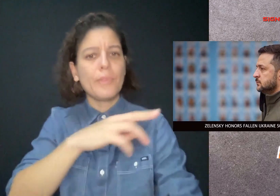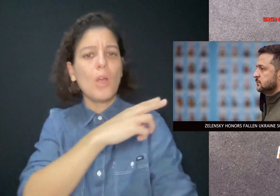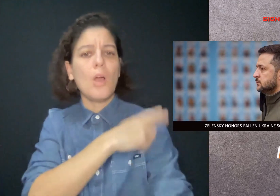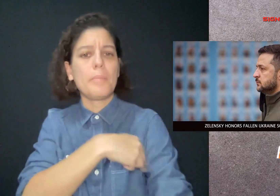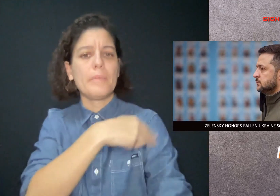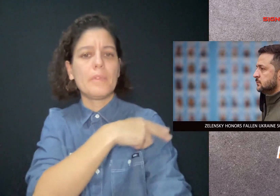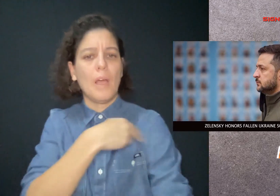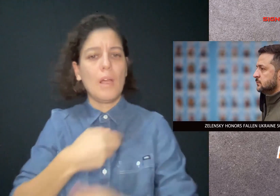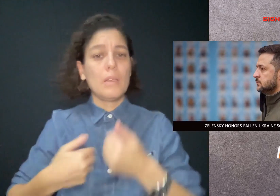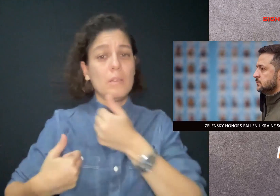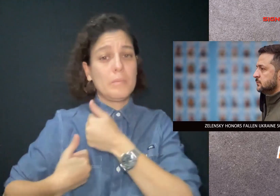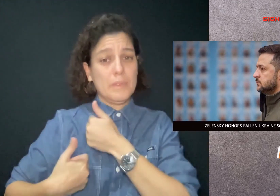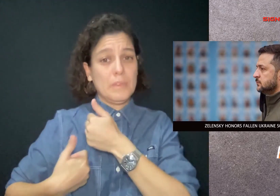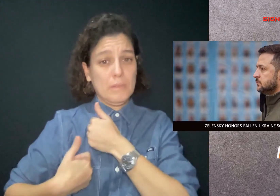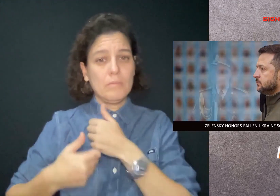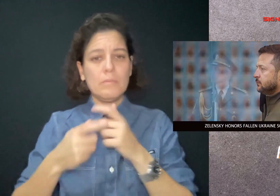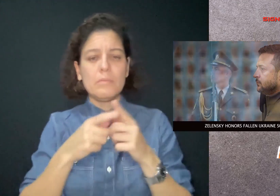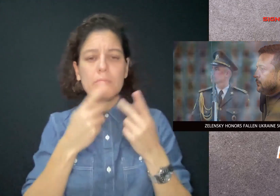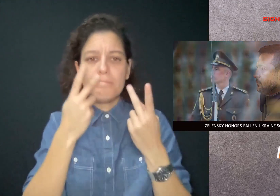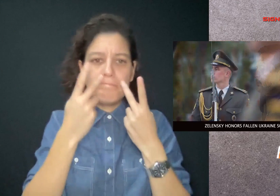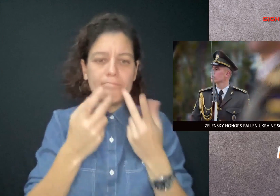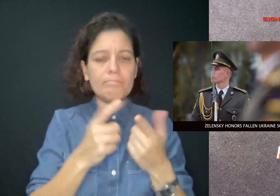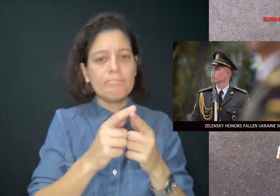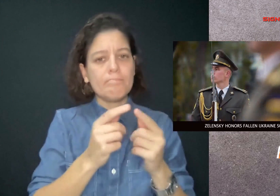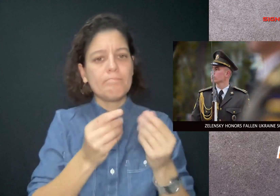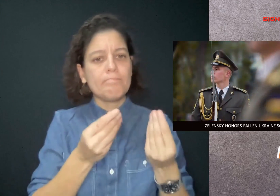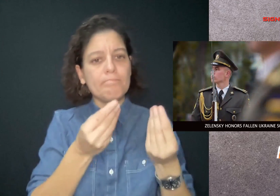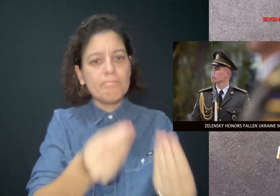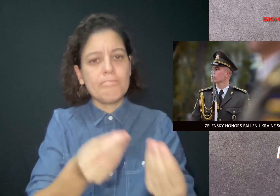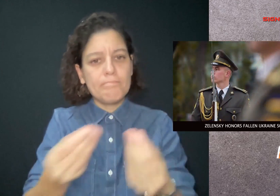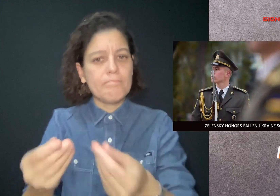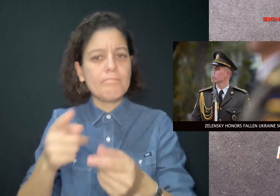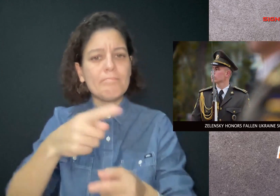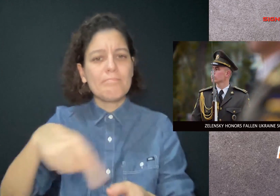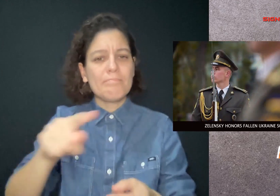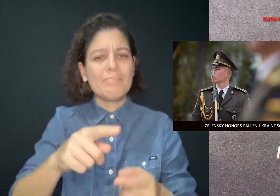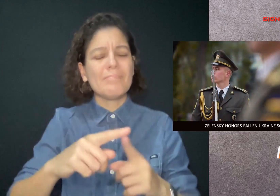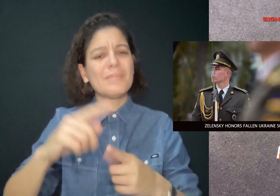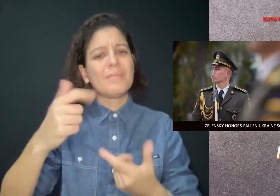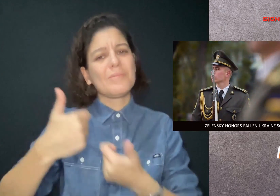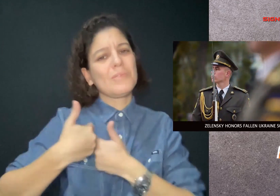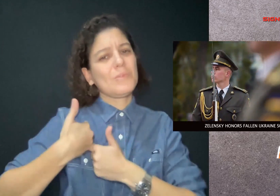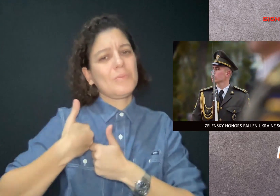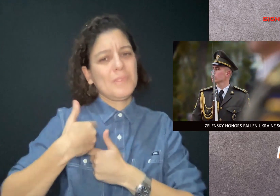Zelenskyy also visited a military hospital to present awards to wounded soldiers.